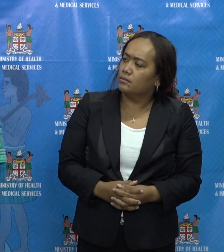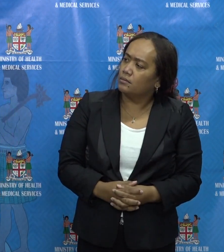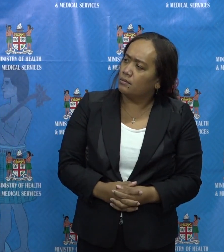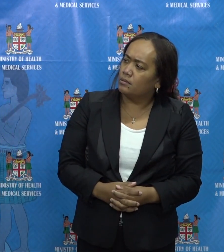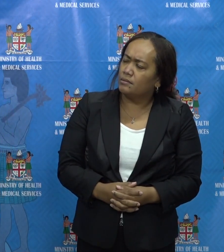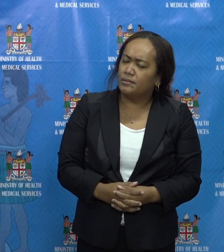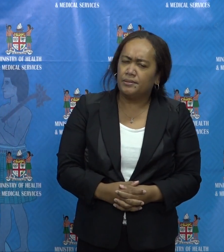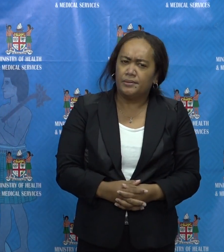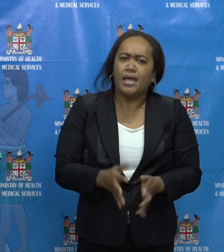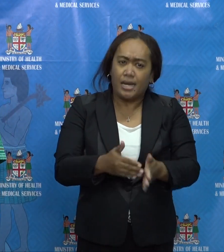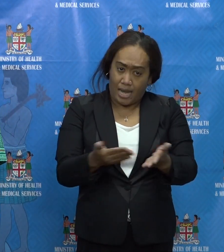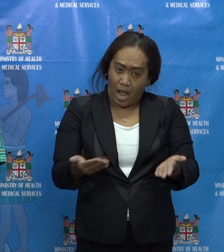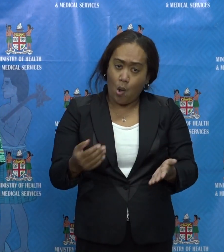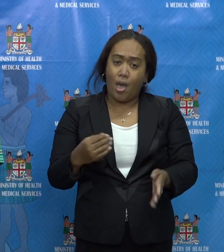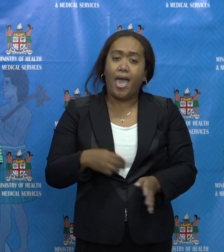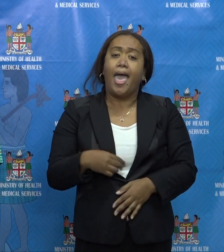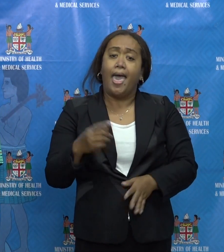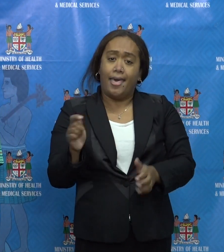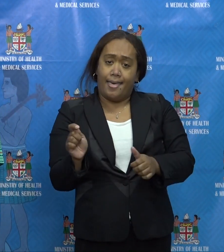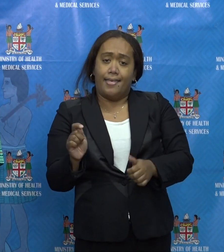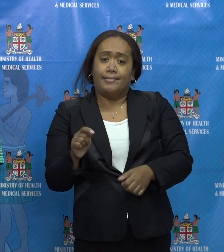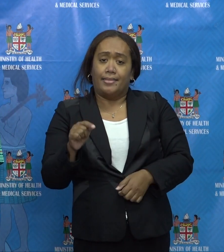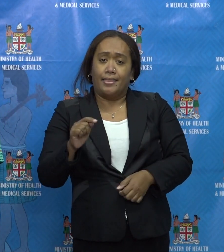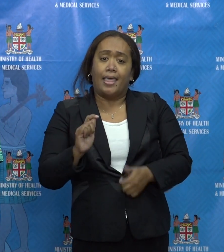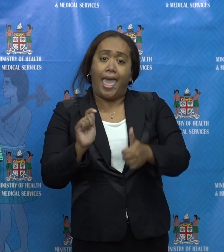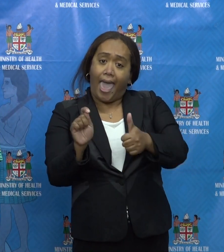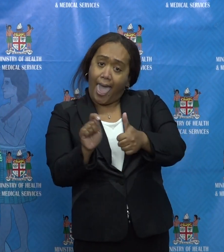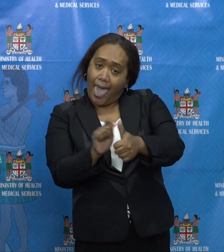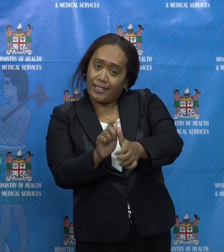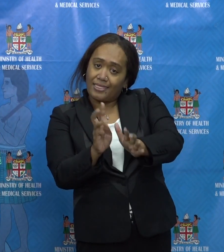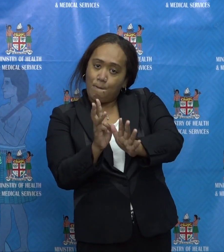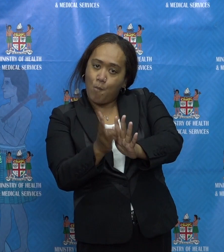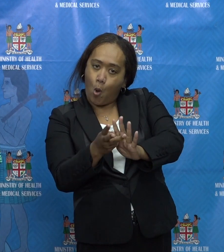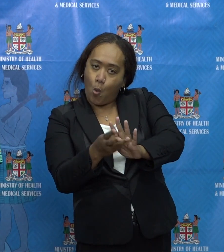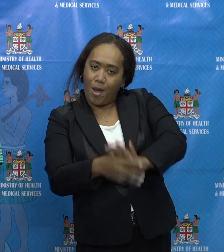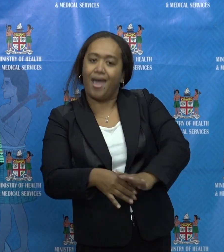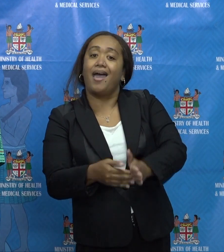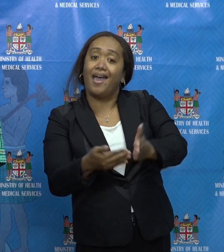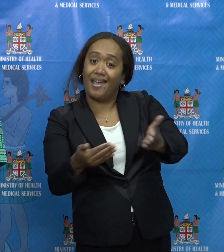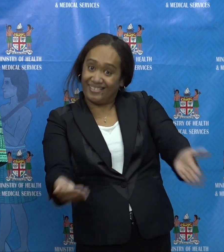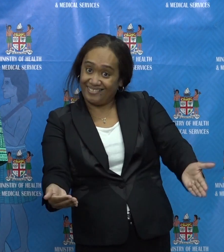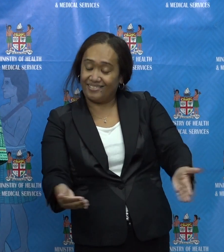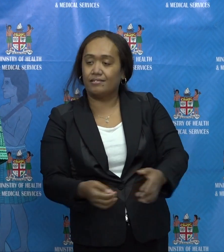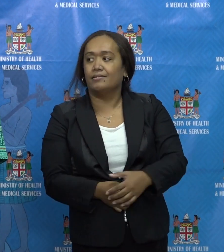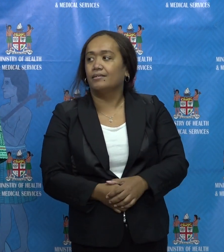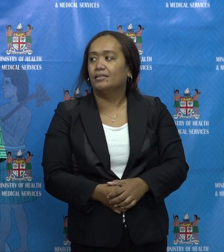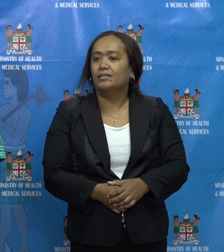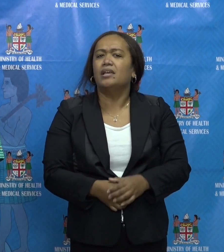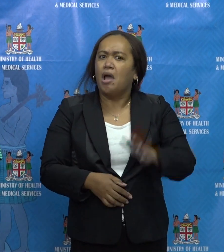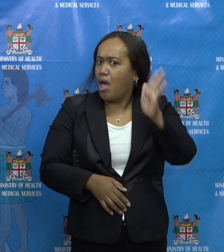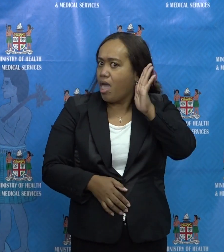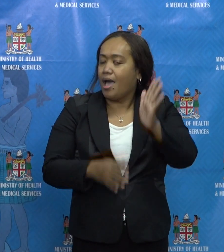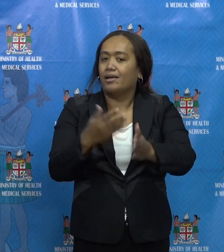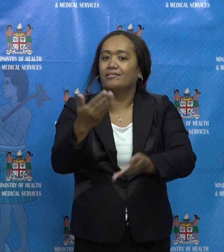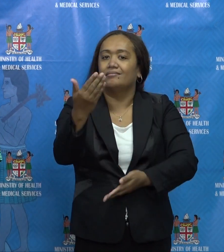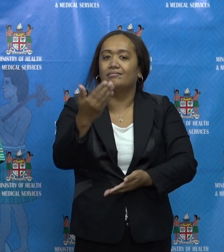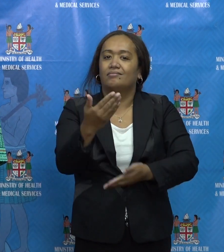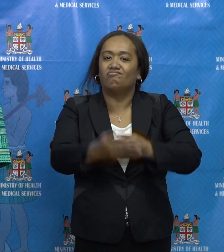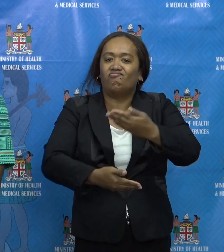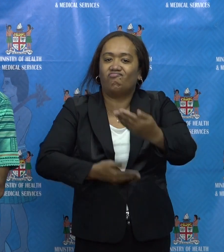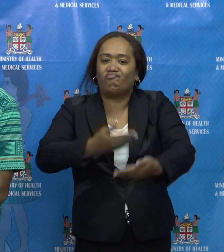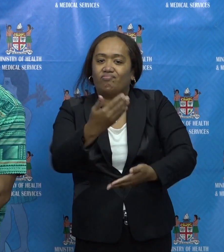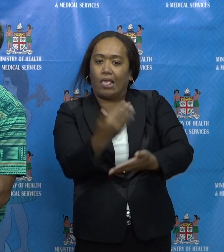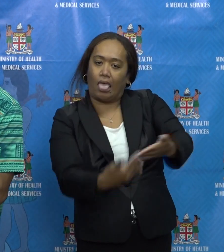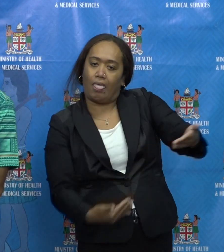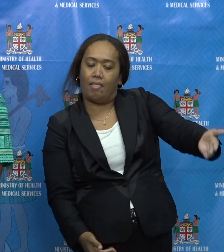At the moment, I must admit, I've heard some discussion around that, and that will be something